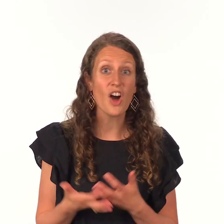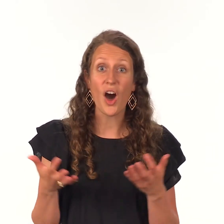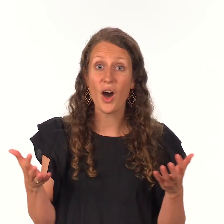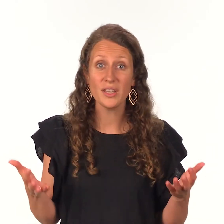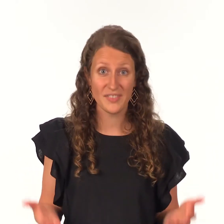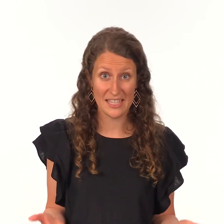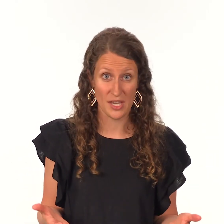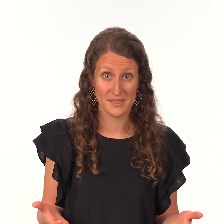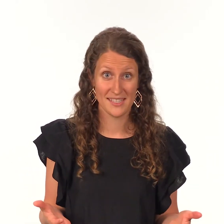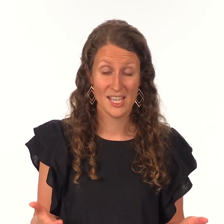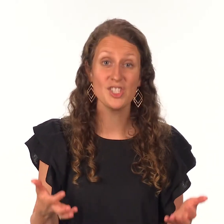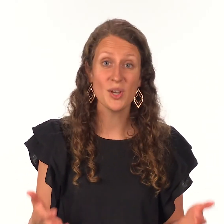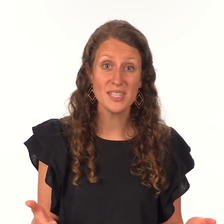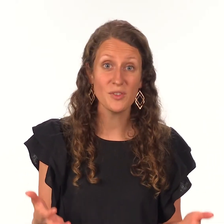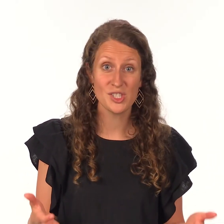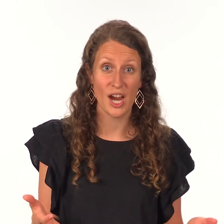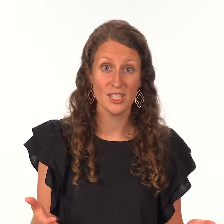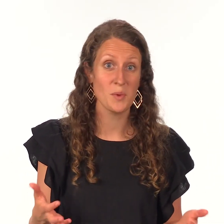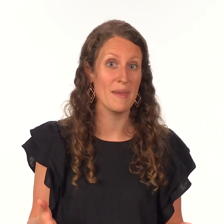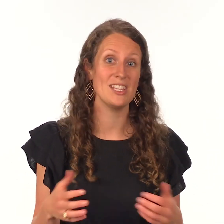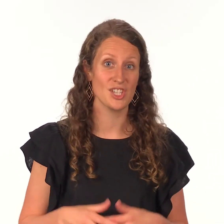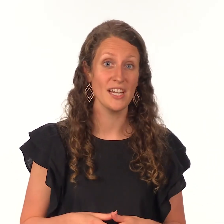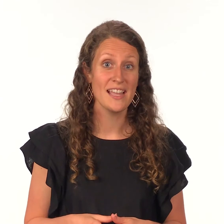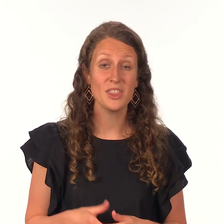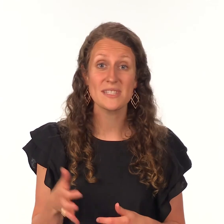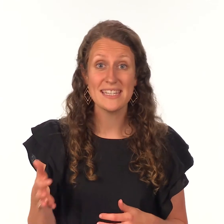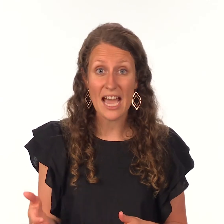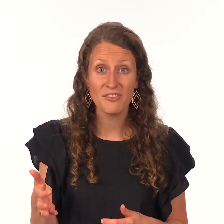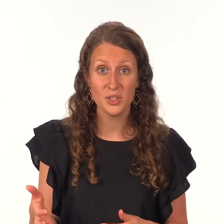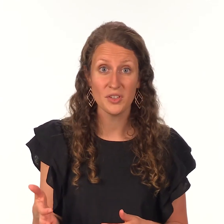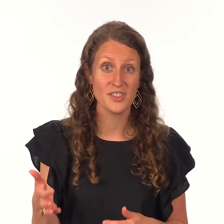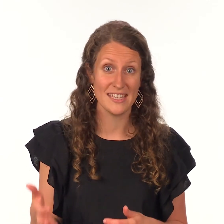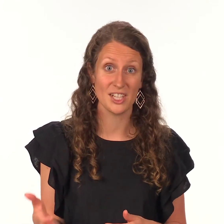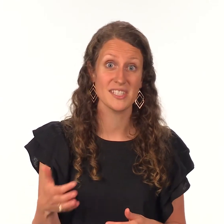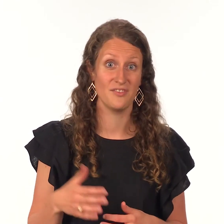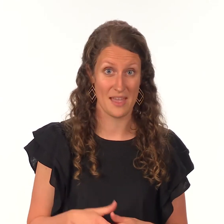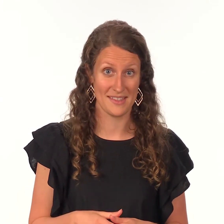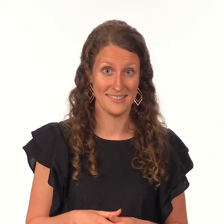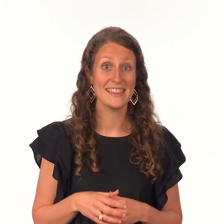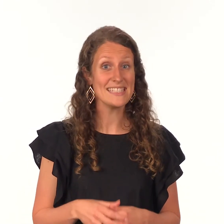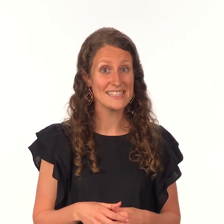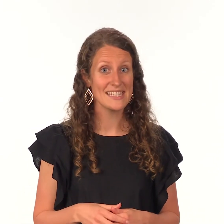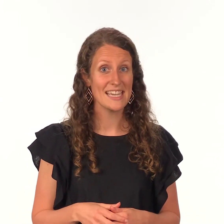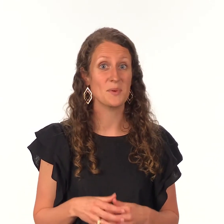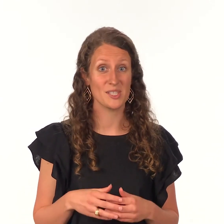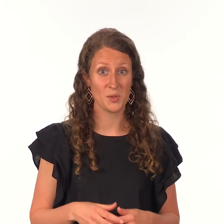all of egypt joseph was charged with making sure that there was enough food for the years of famine this is where our story